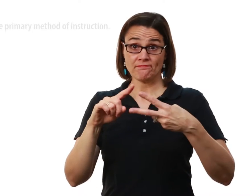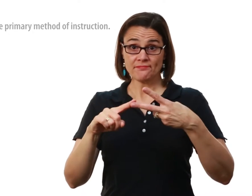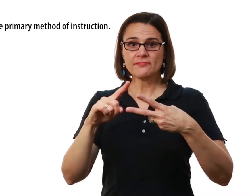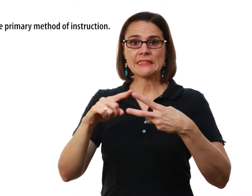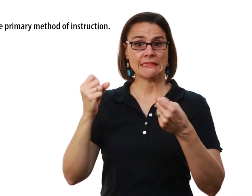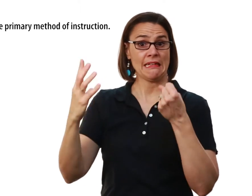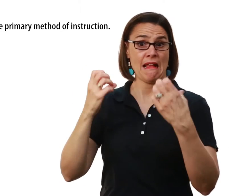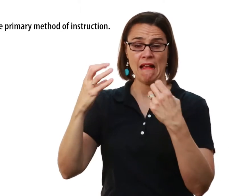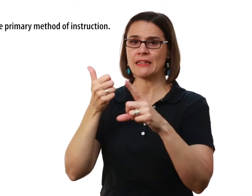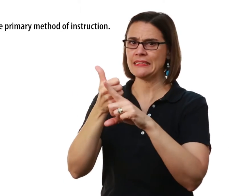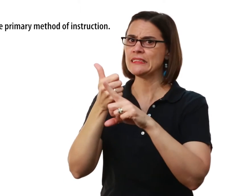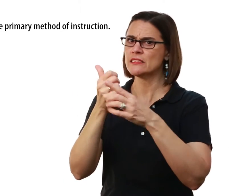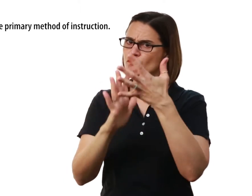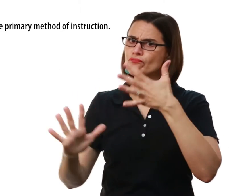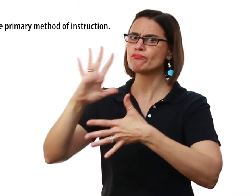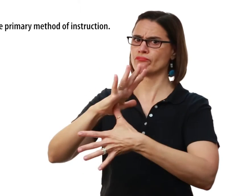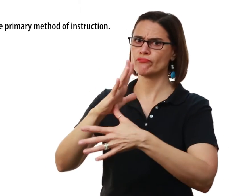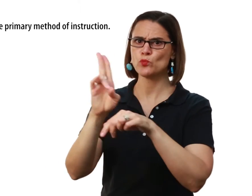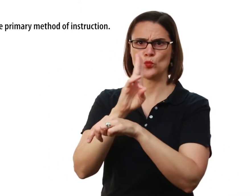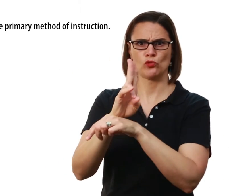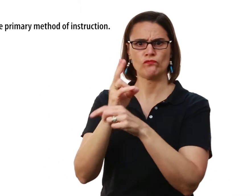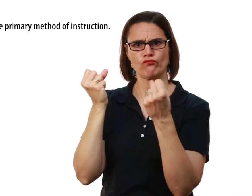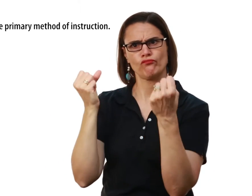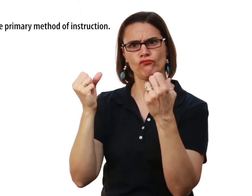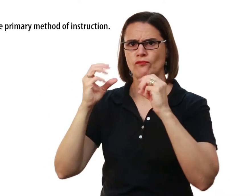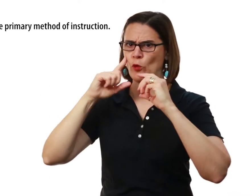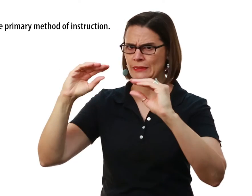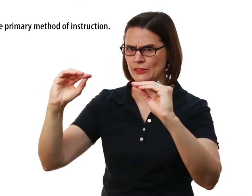Sign language is the primary method of instruction